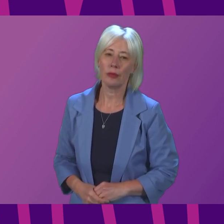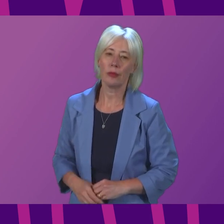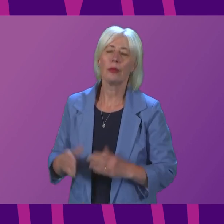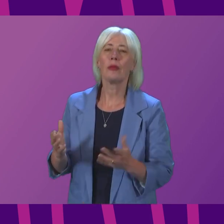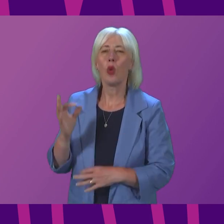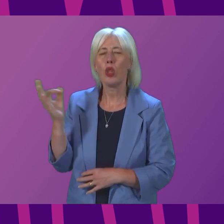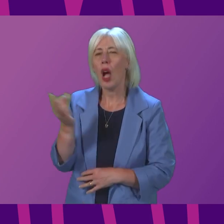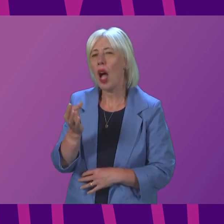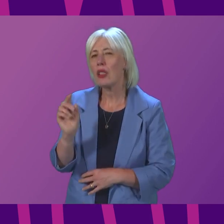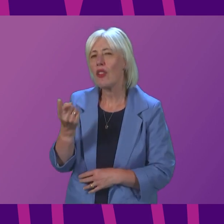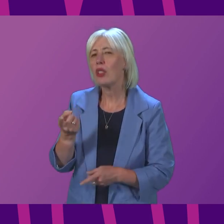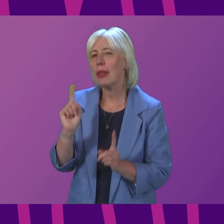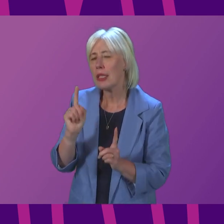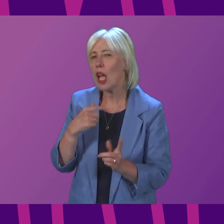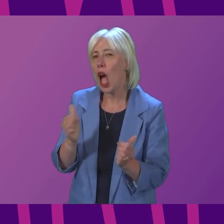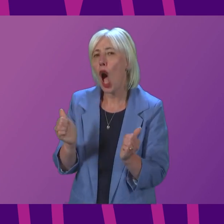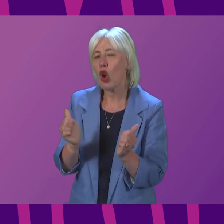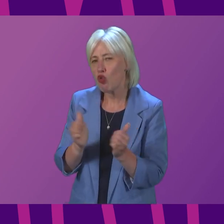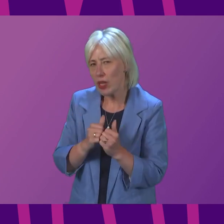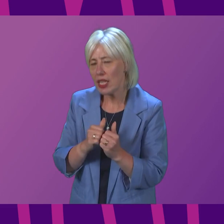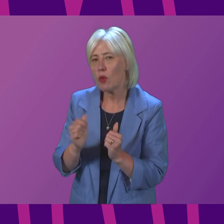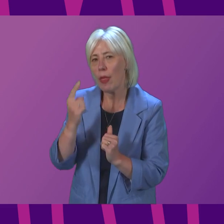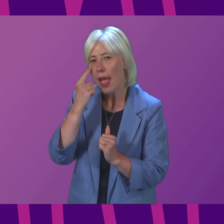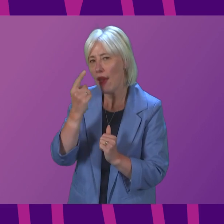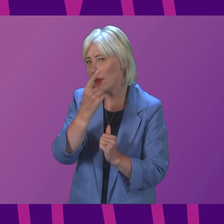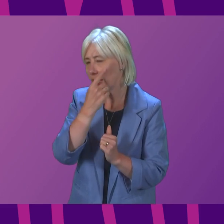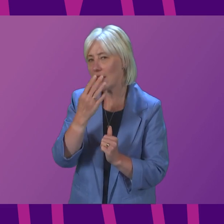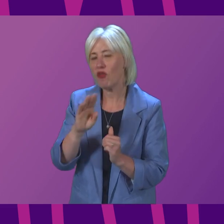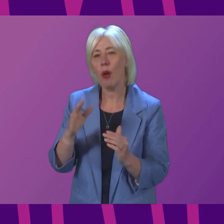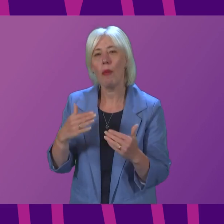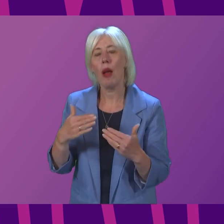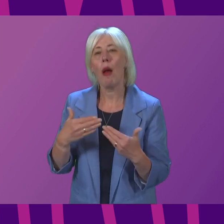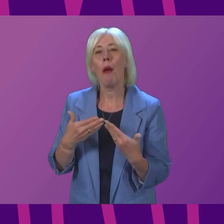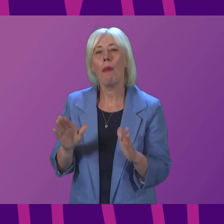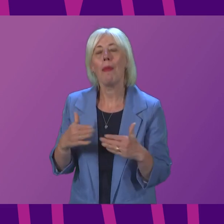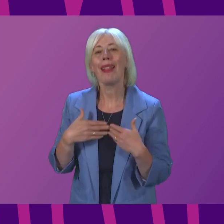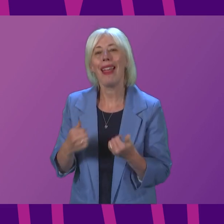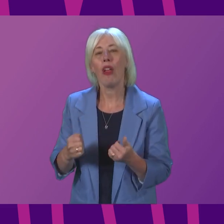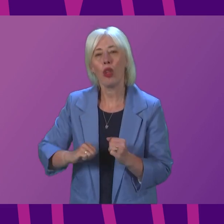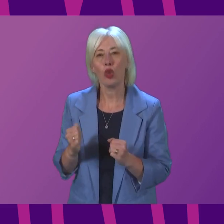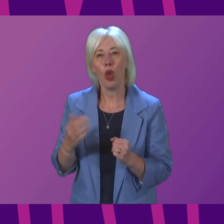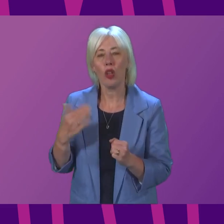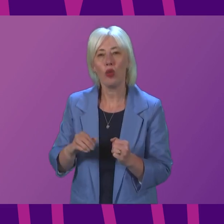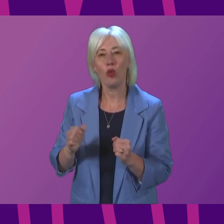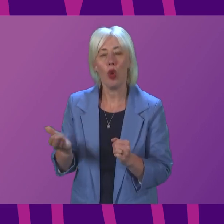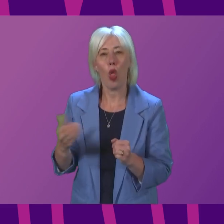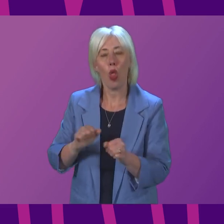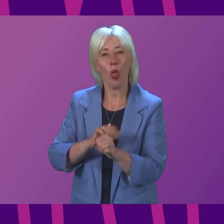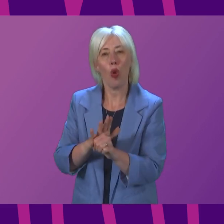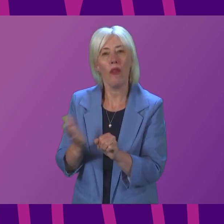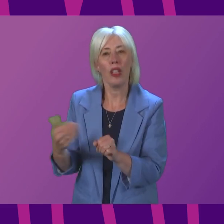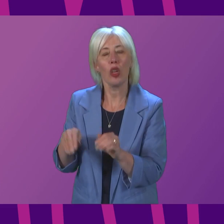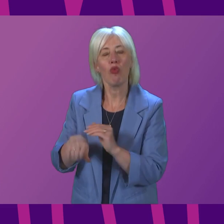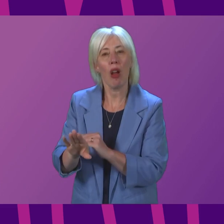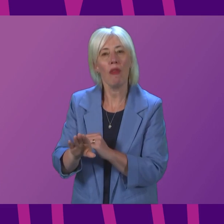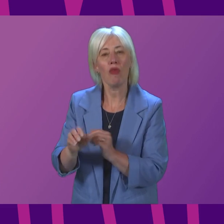Can I ask the First Minister if she agrees with the evidence given by Public Health Scotland to the COVID-19 Recovery Committee, that the